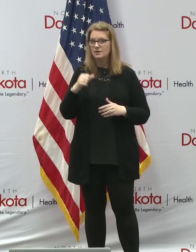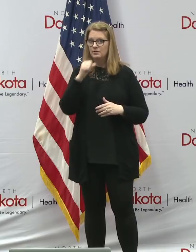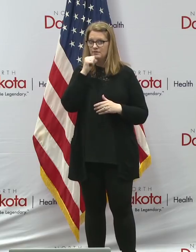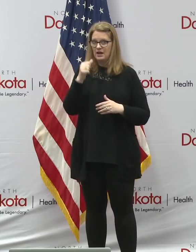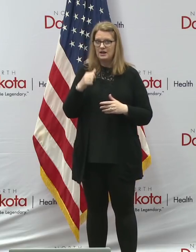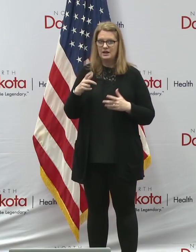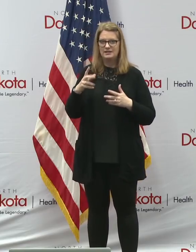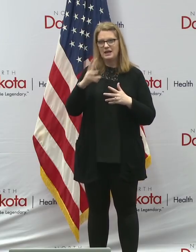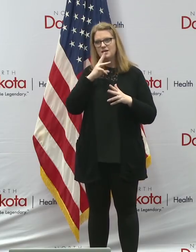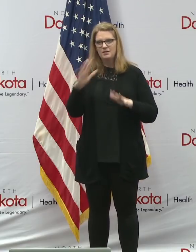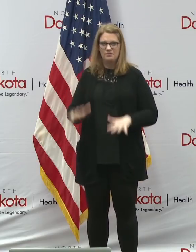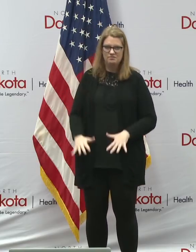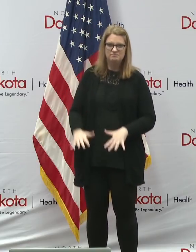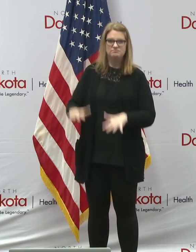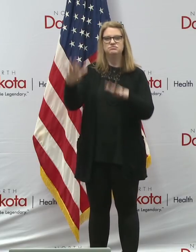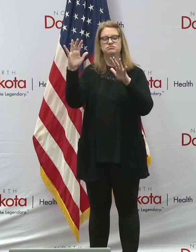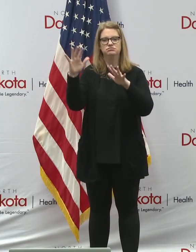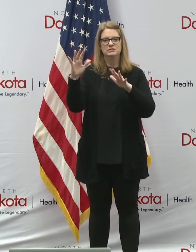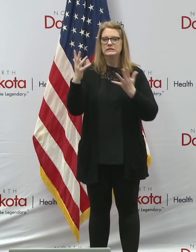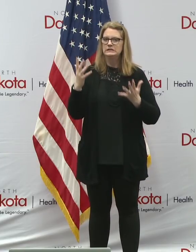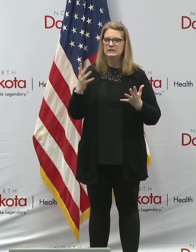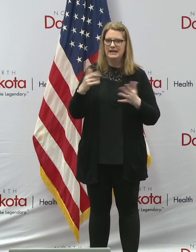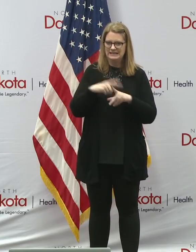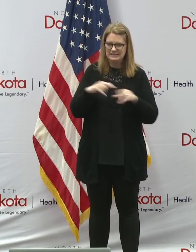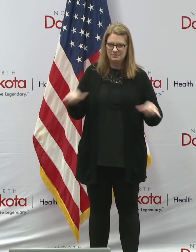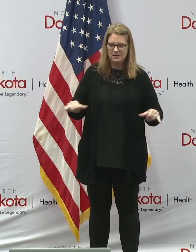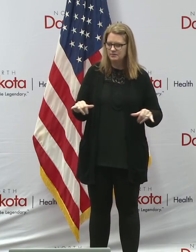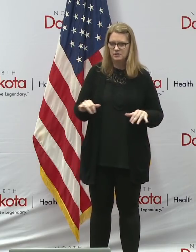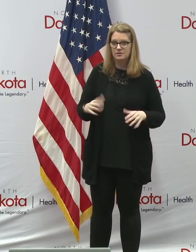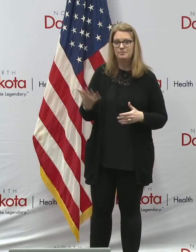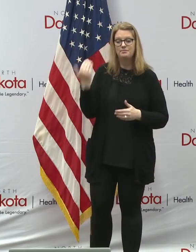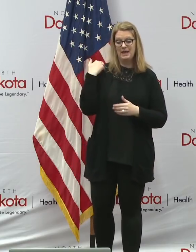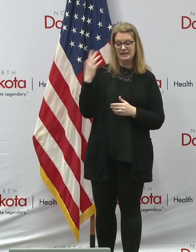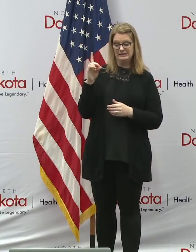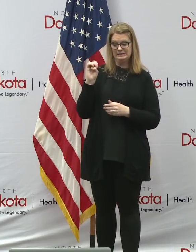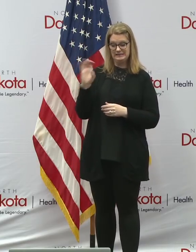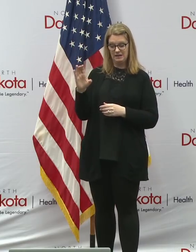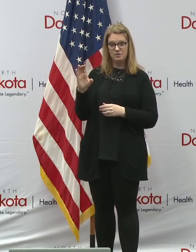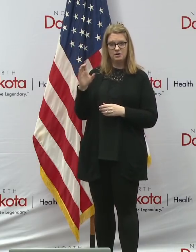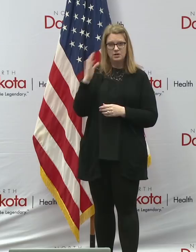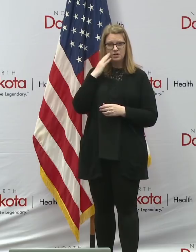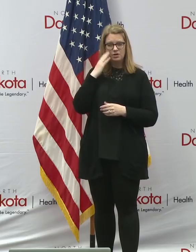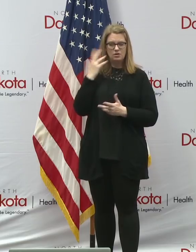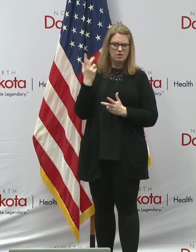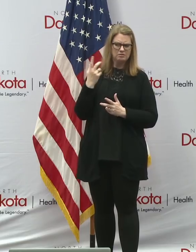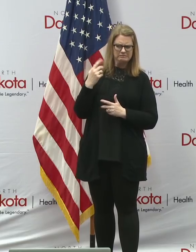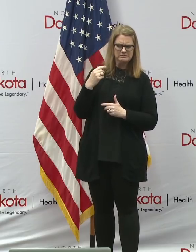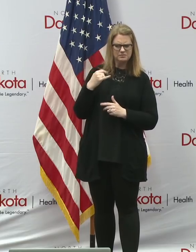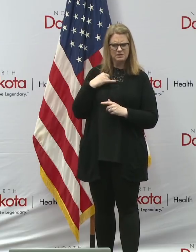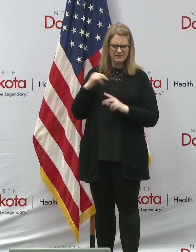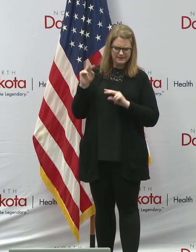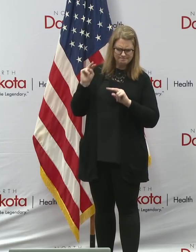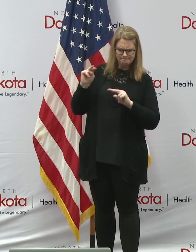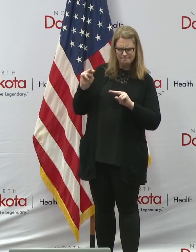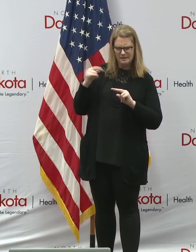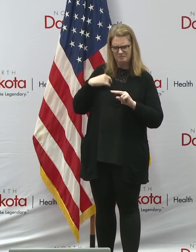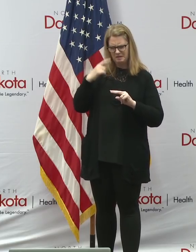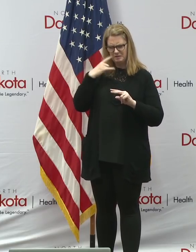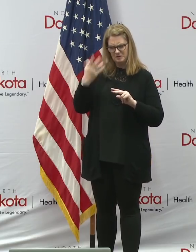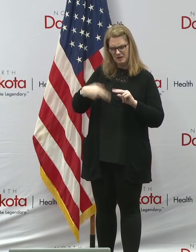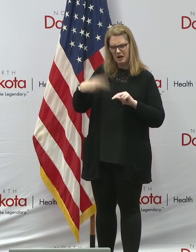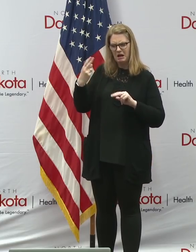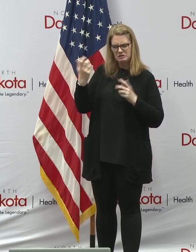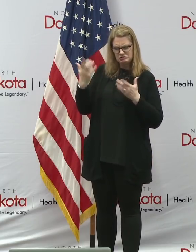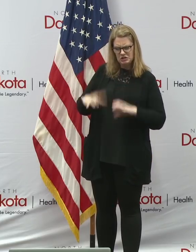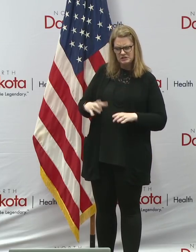exactly the same time. We were doing planning starting back in December because of the high probability of flooding, particularly